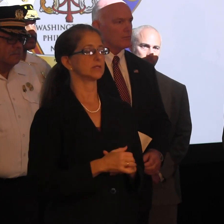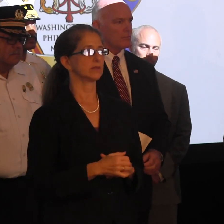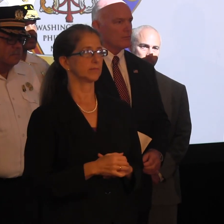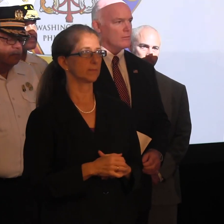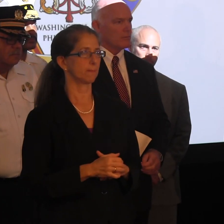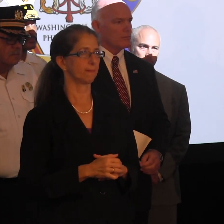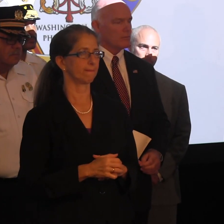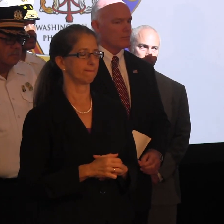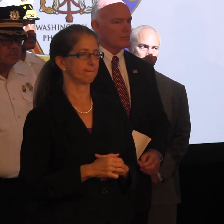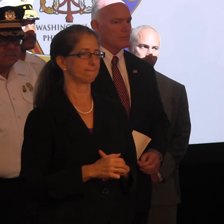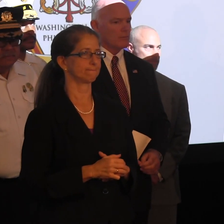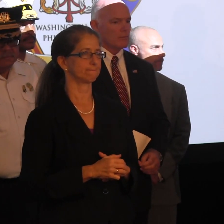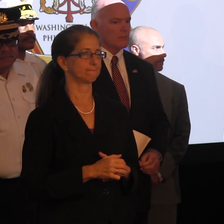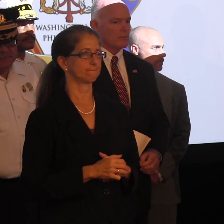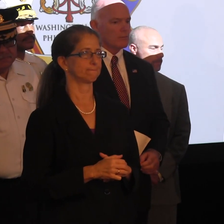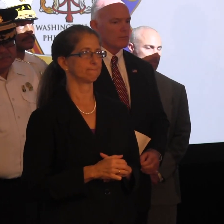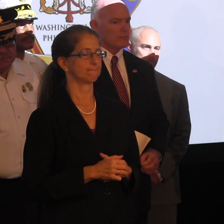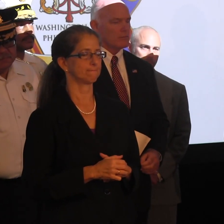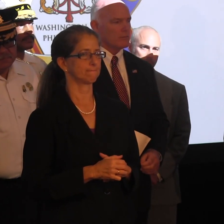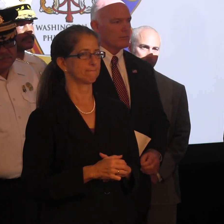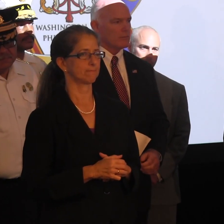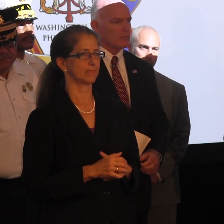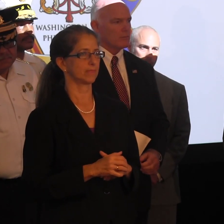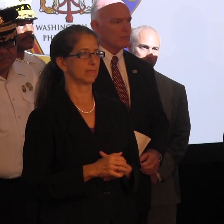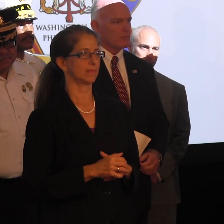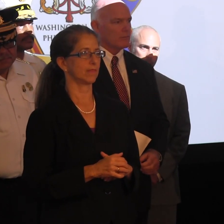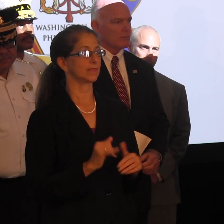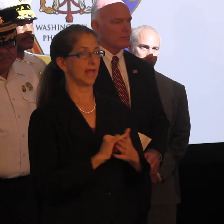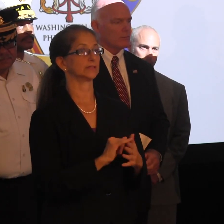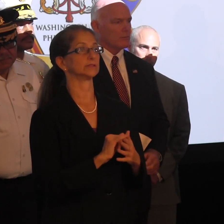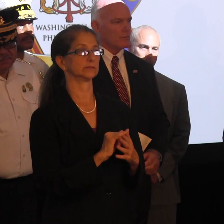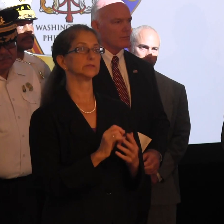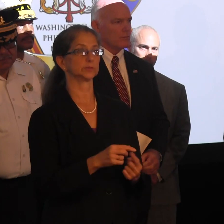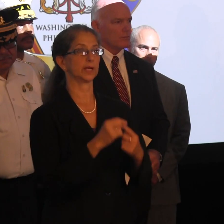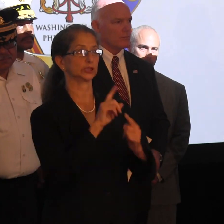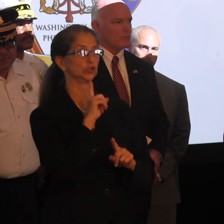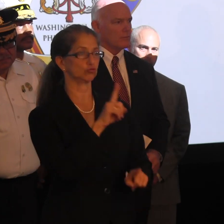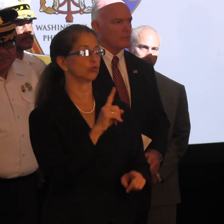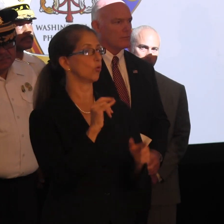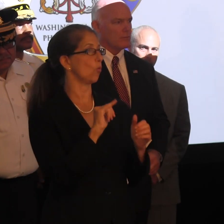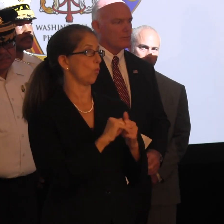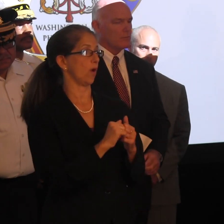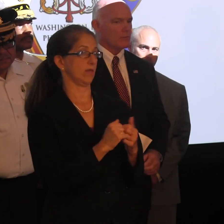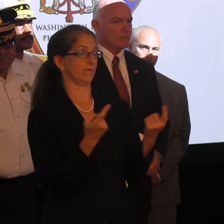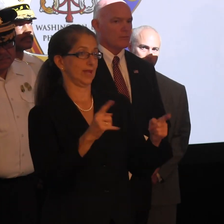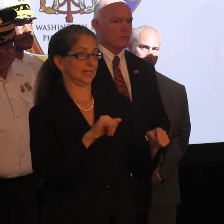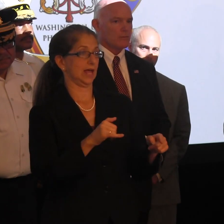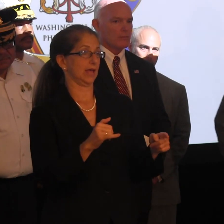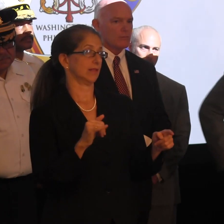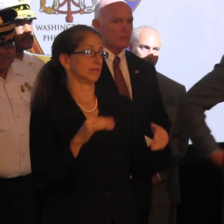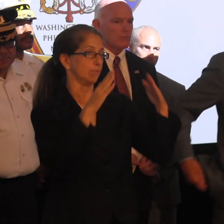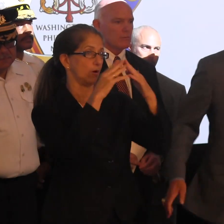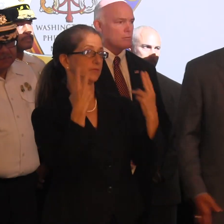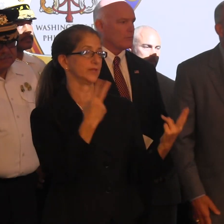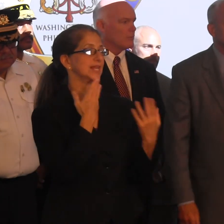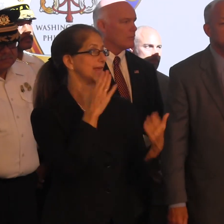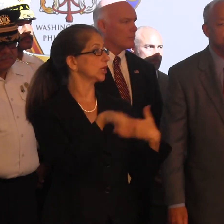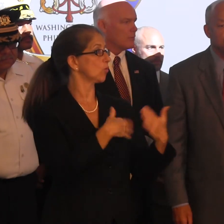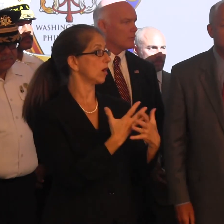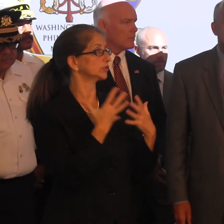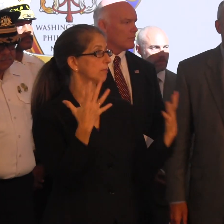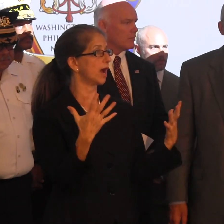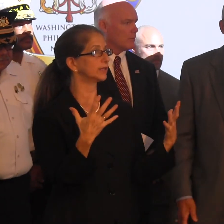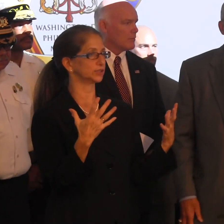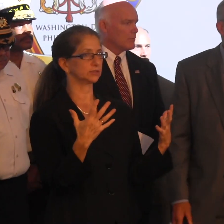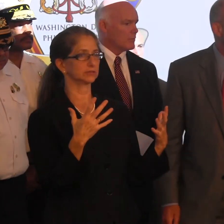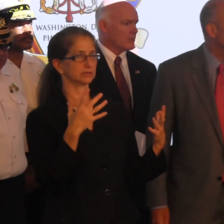that is especially and acutely true in connection with events like this. So. Thank you all so much.